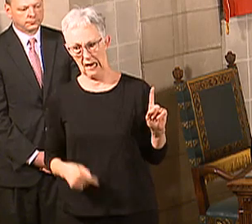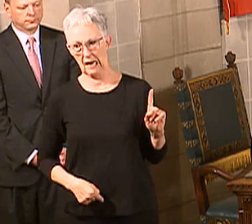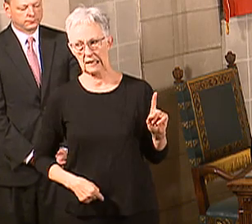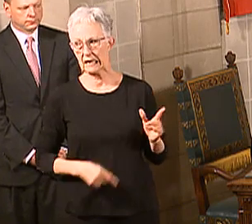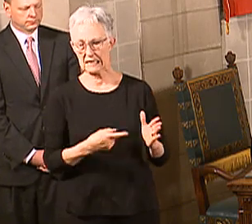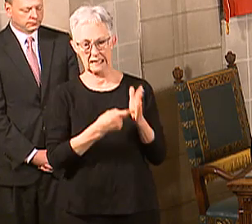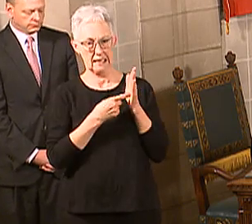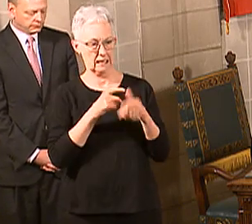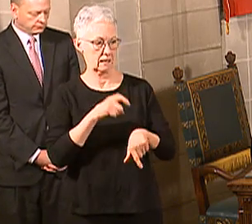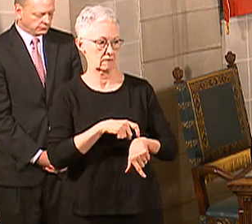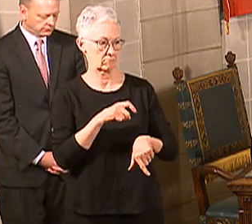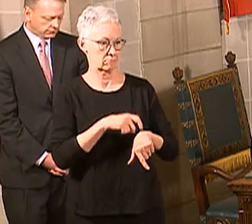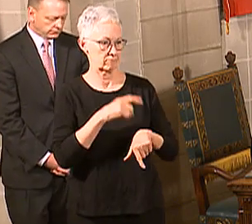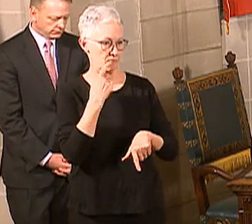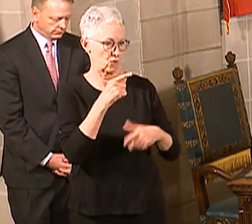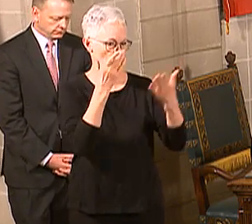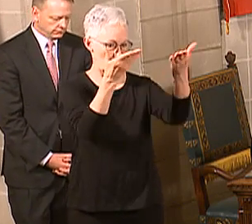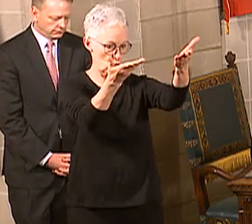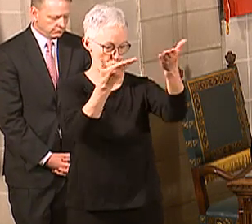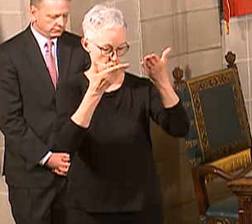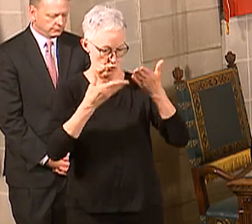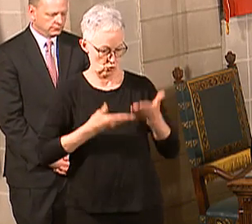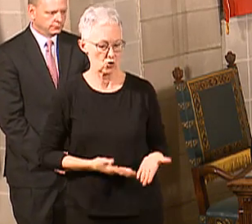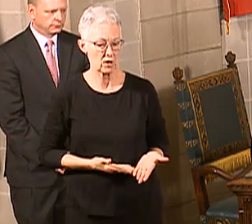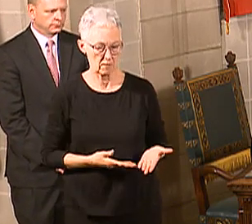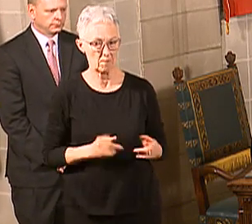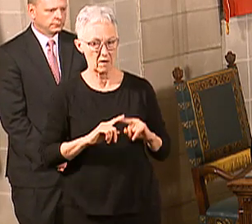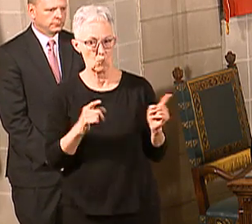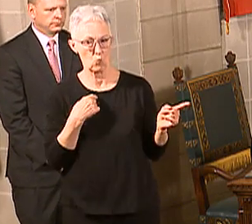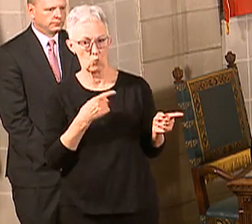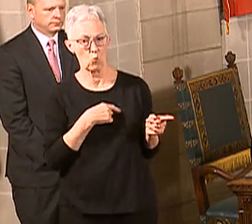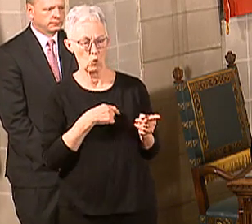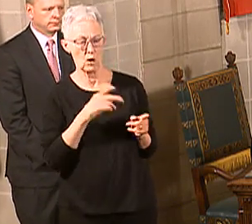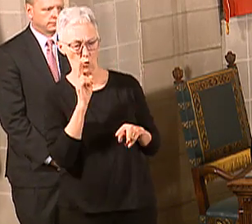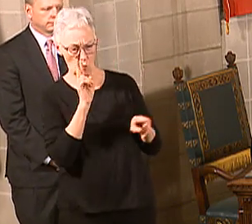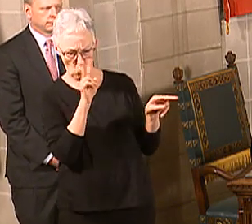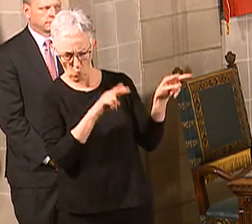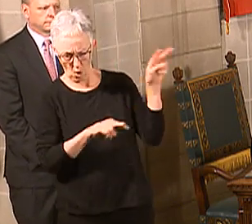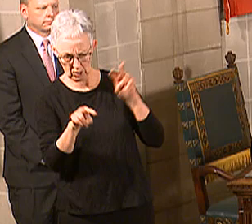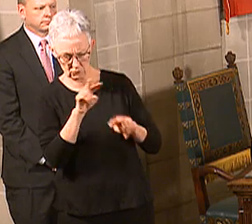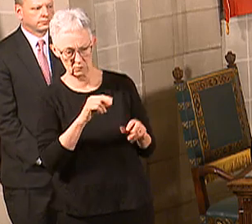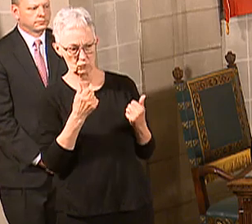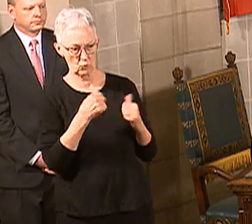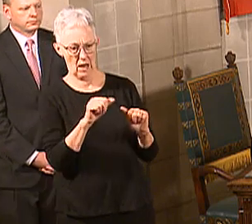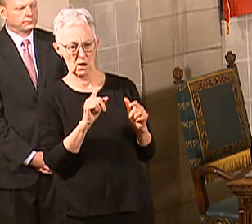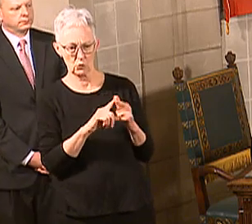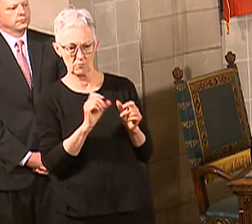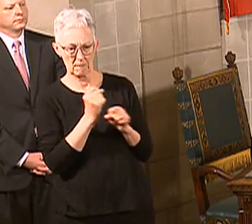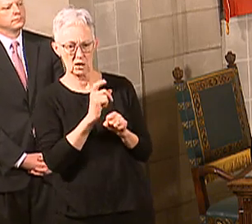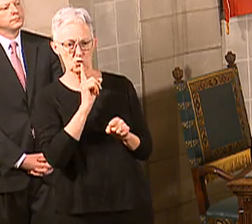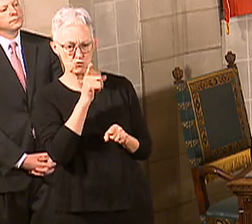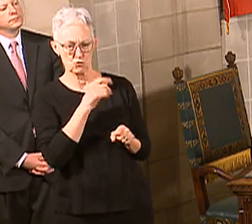looking to get stocked up on this PPE and then get it distributed out to the workers who will need that.